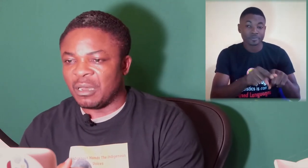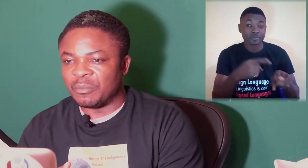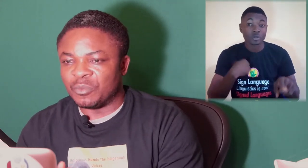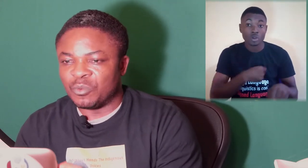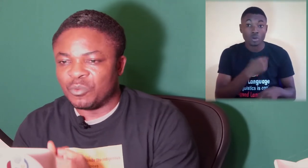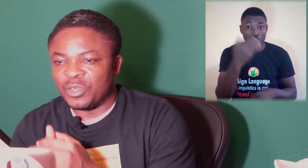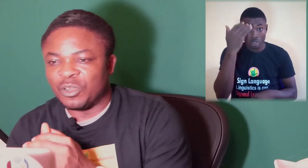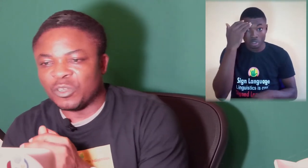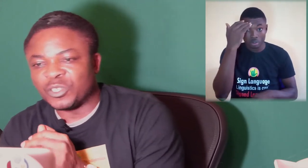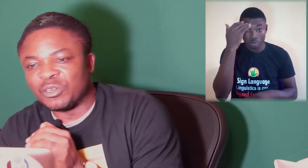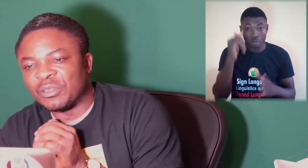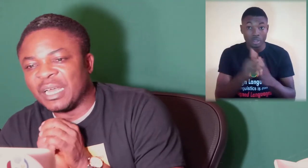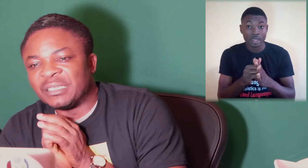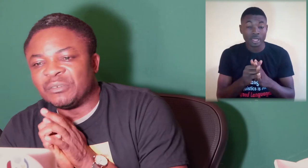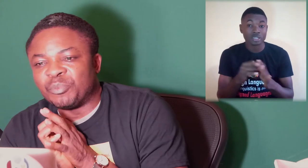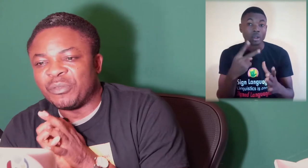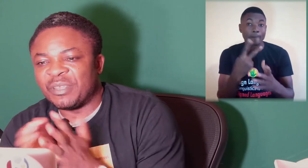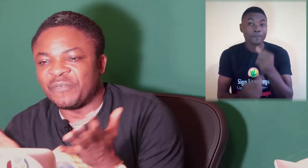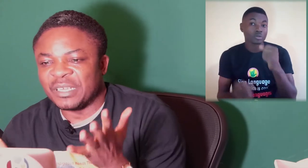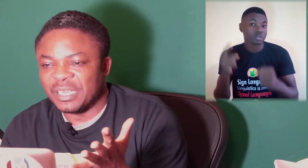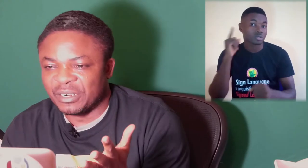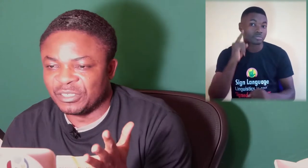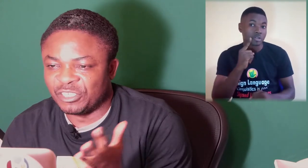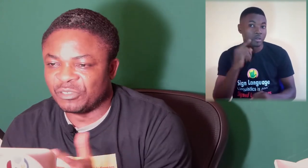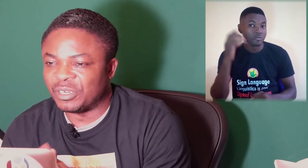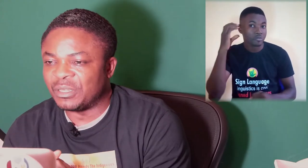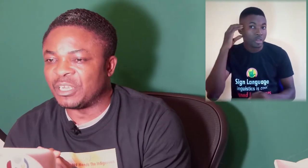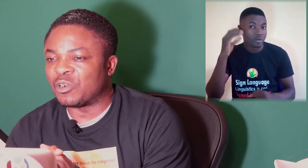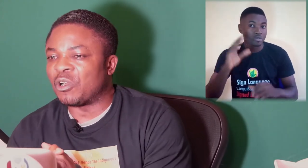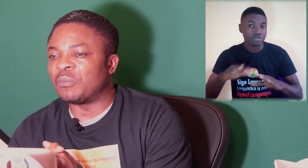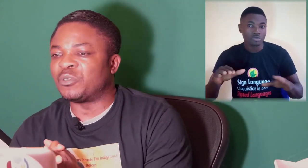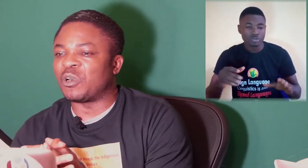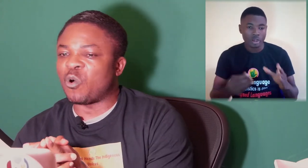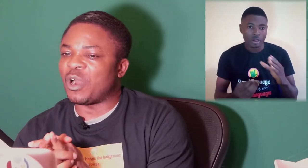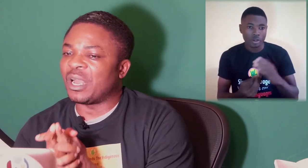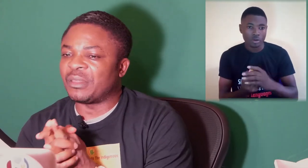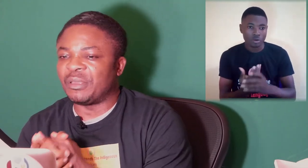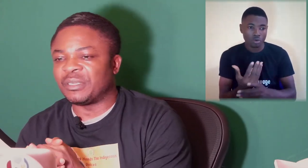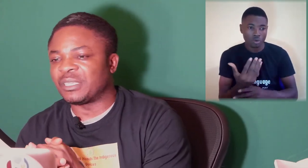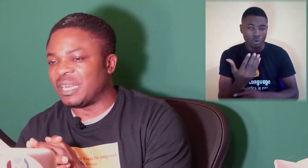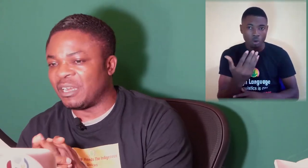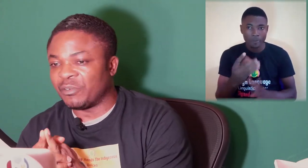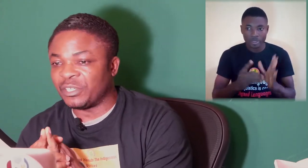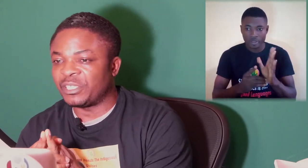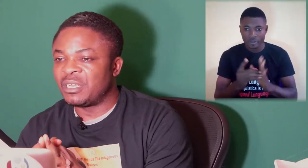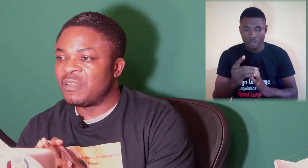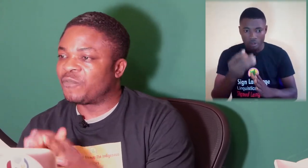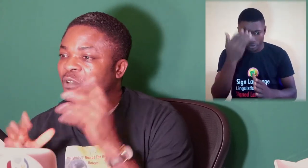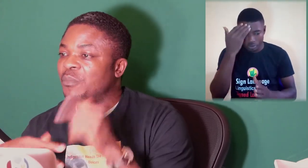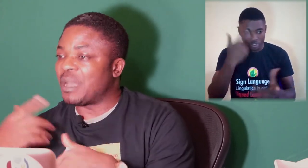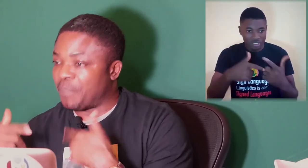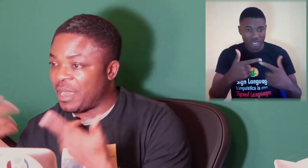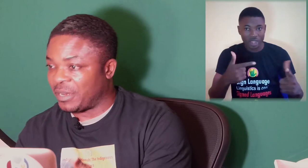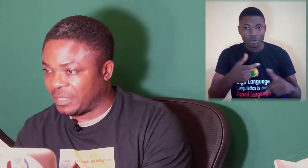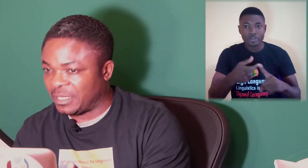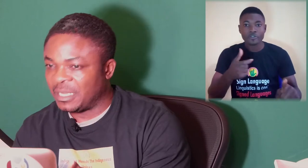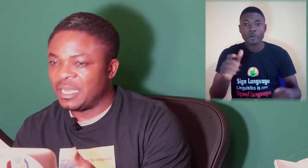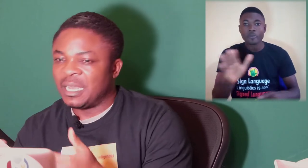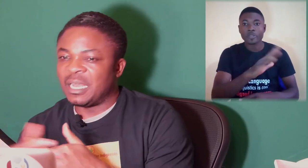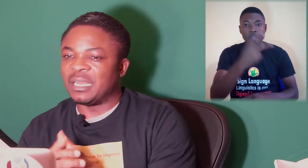We also know that both deaf and hearing children, they grow up to acquire the sign language from their parents and